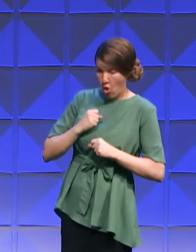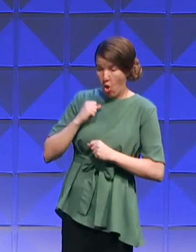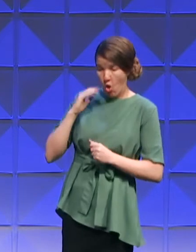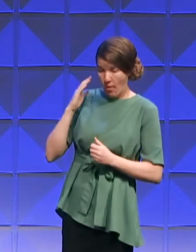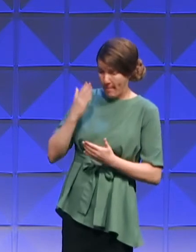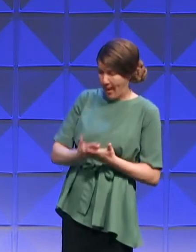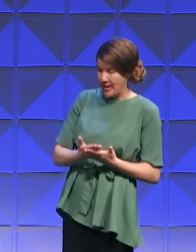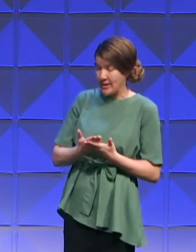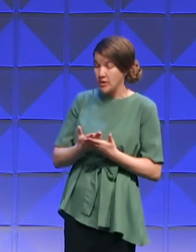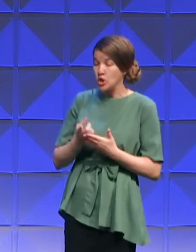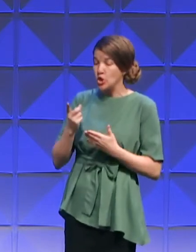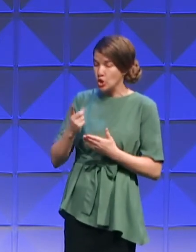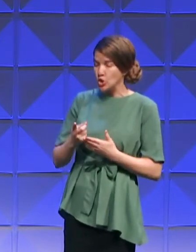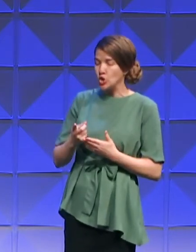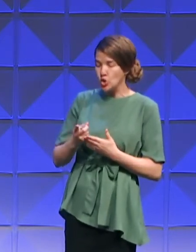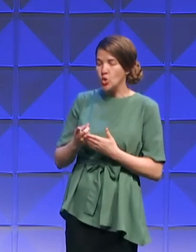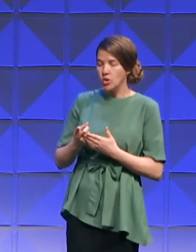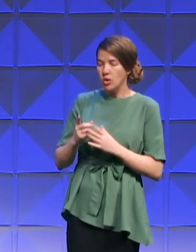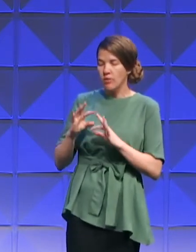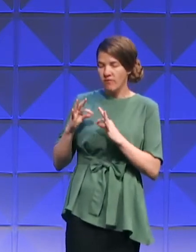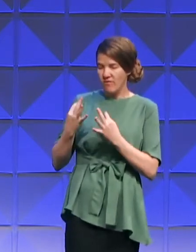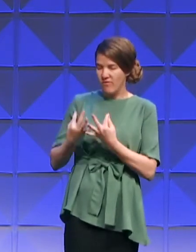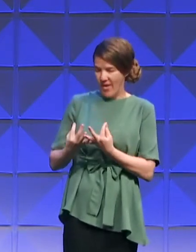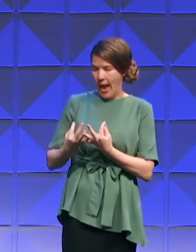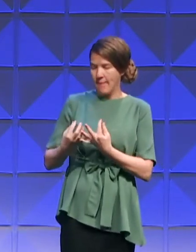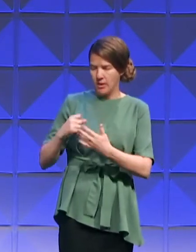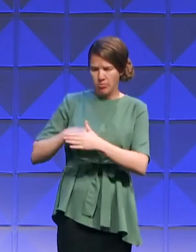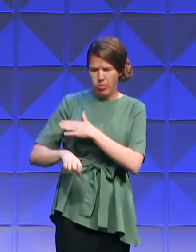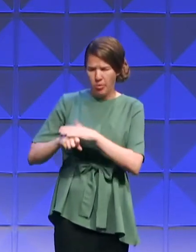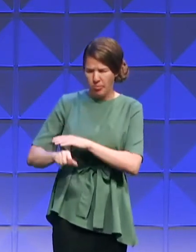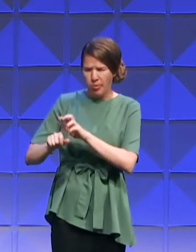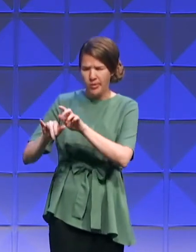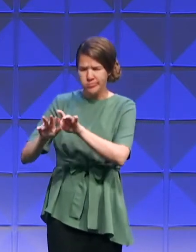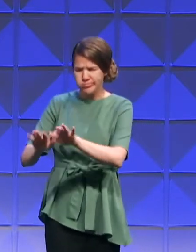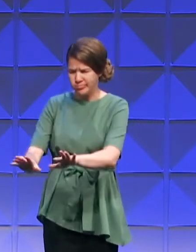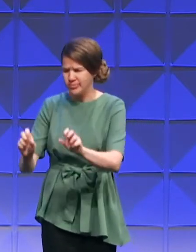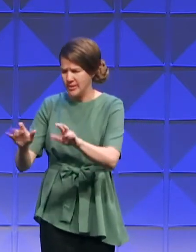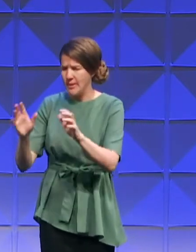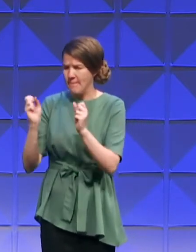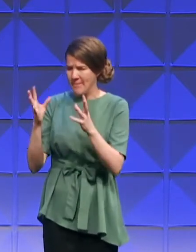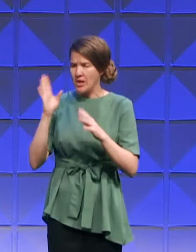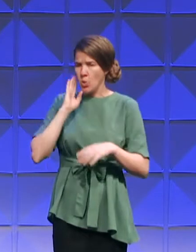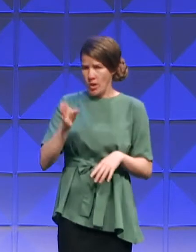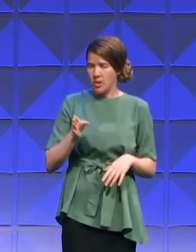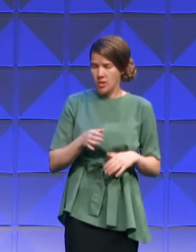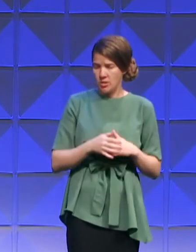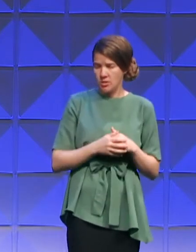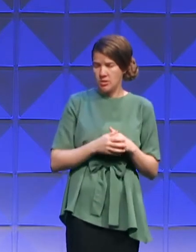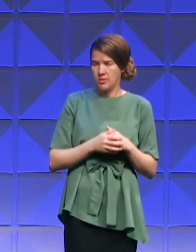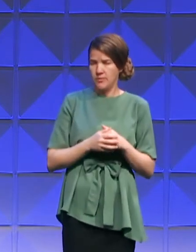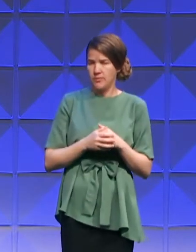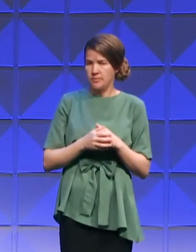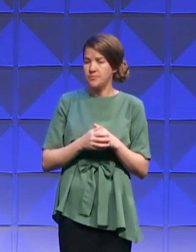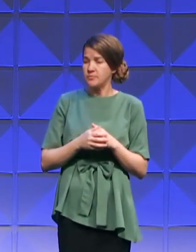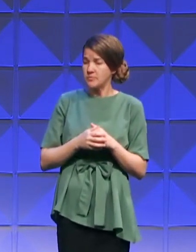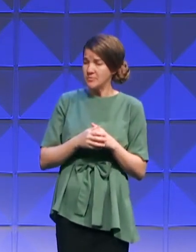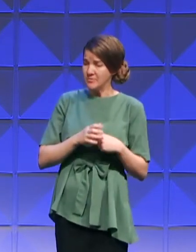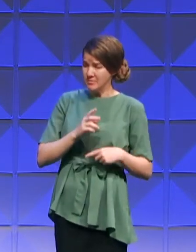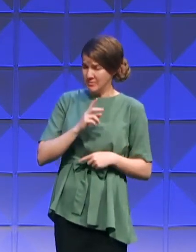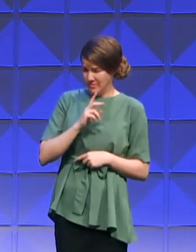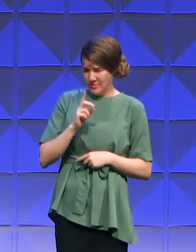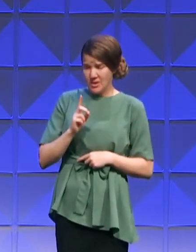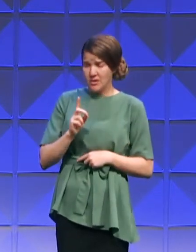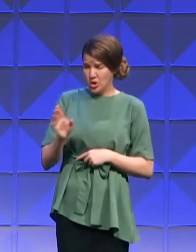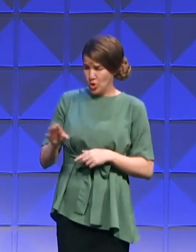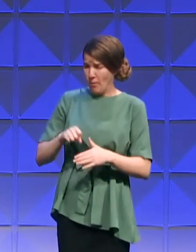fruitful and multiply. A nation and a company of nations shall be of thee, and kings shall come